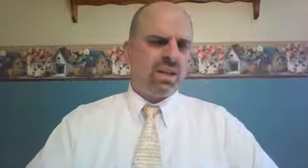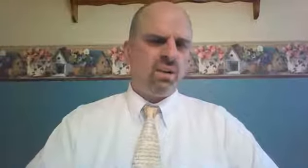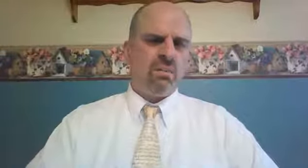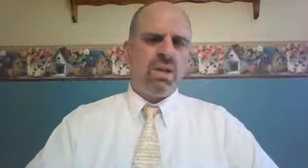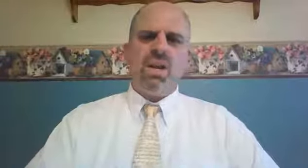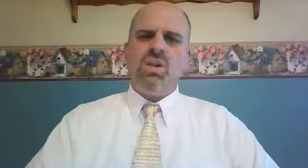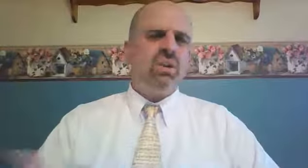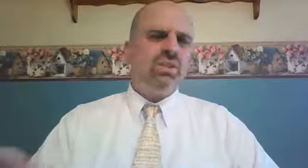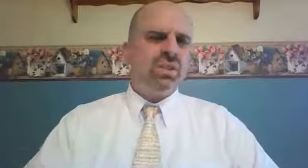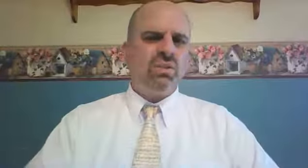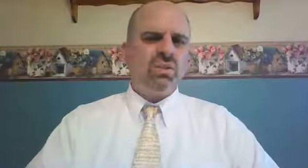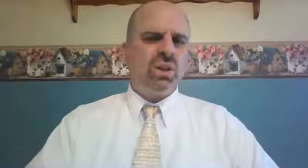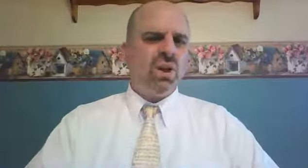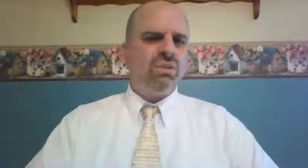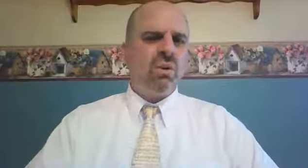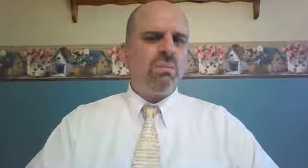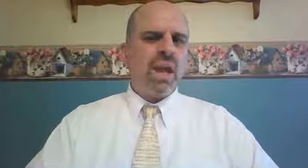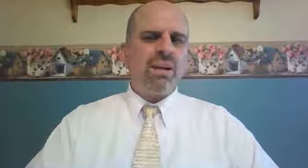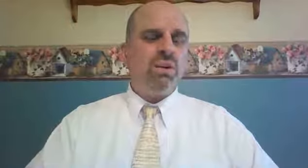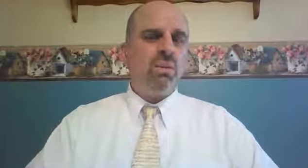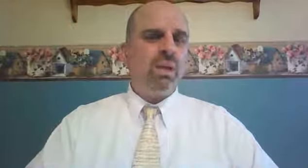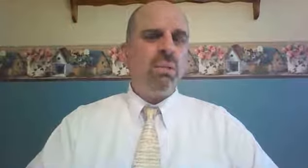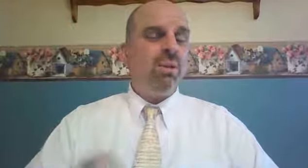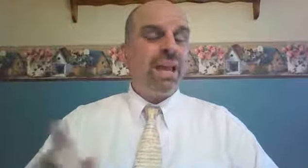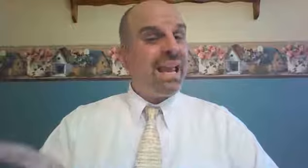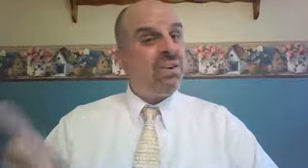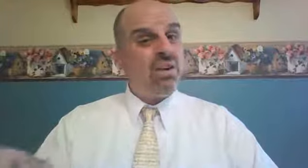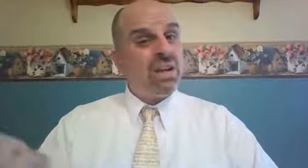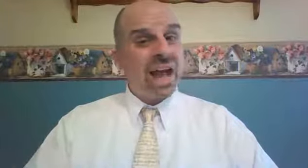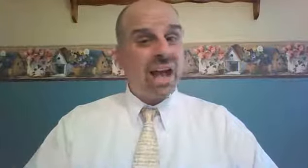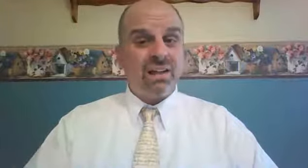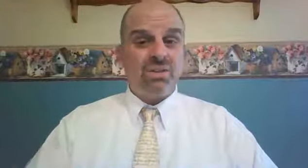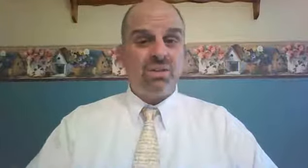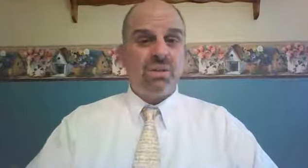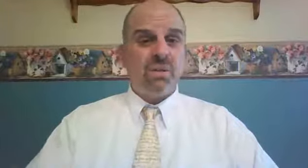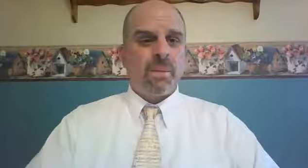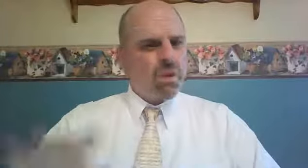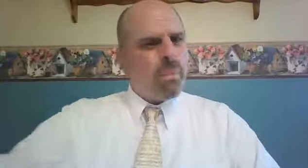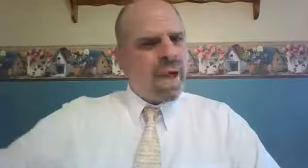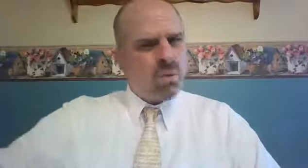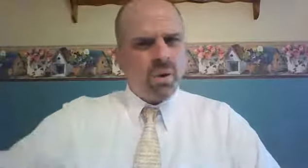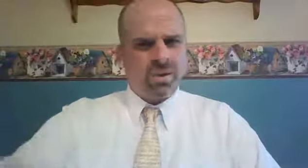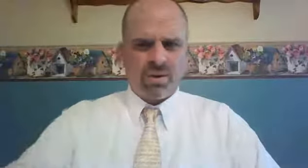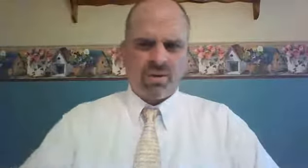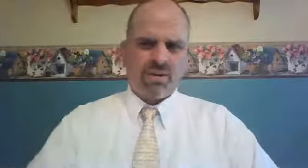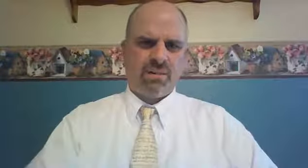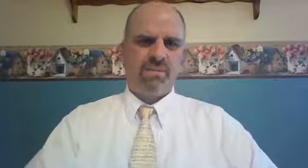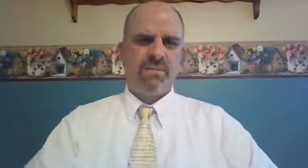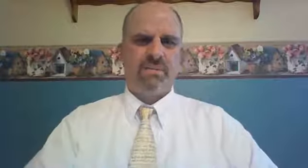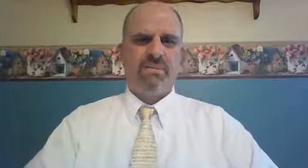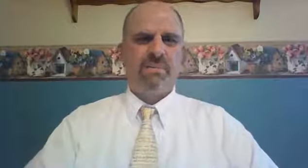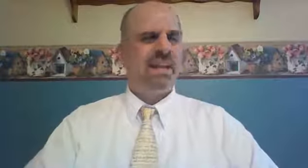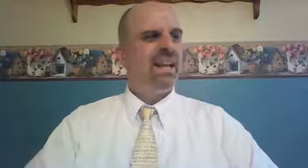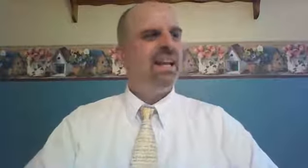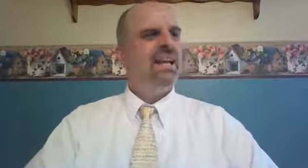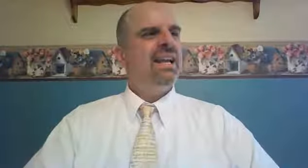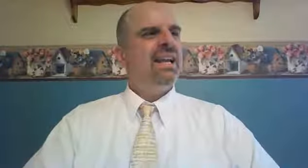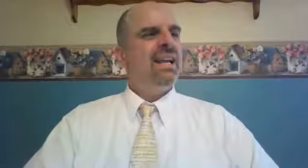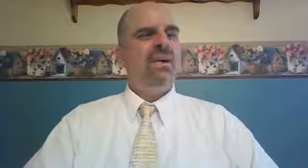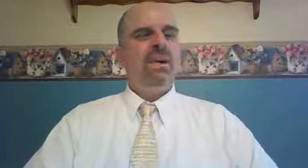said Naomi, your sister-in-law is going back to her people and her gods. Go back with her. Now,